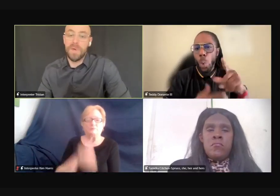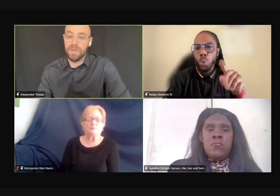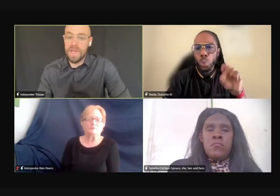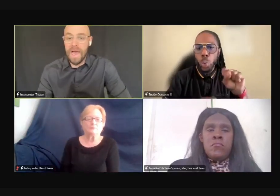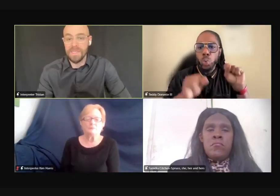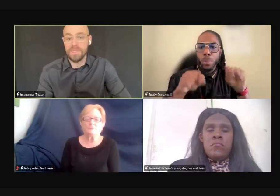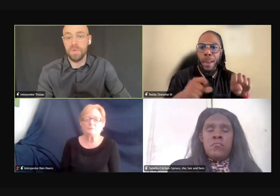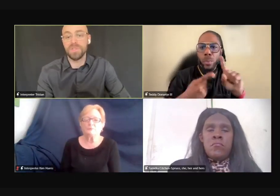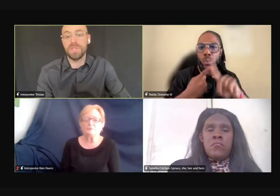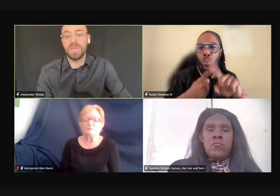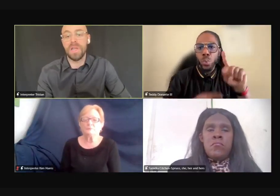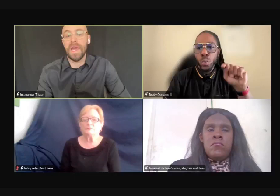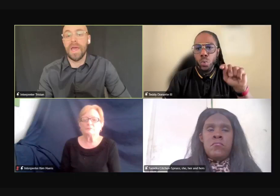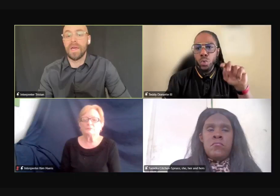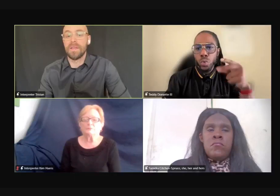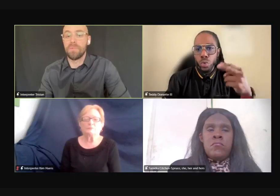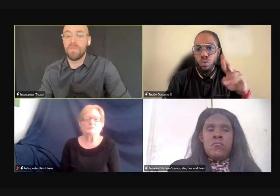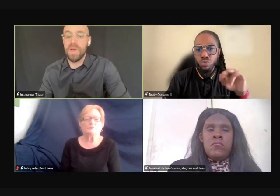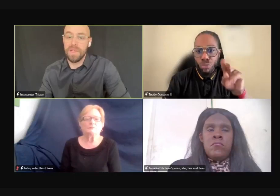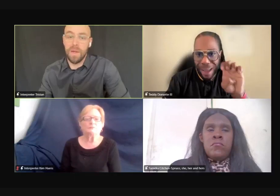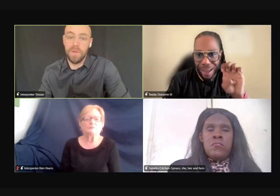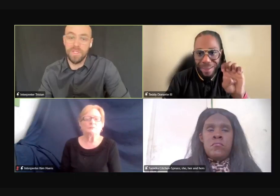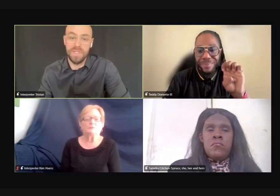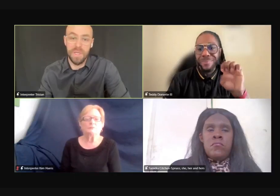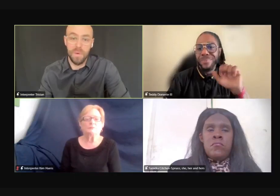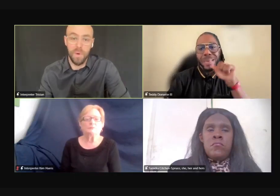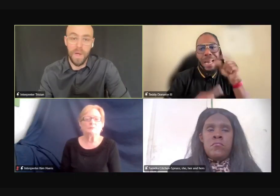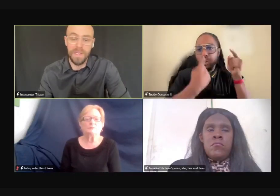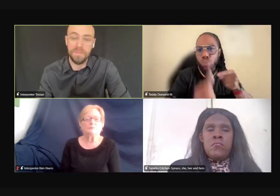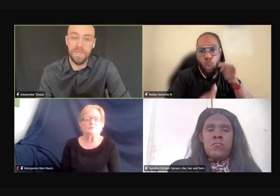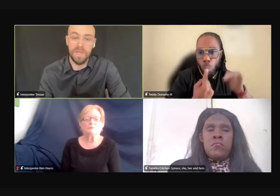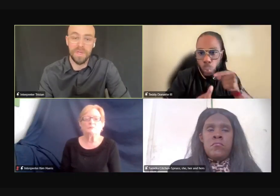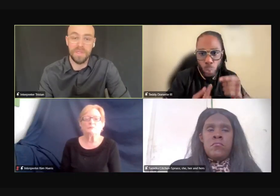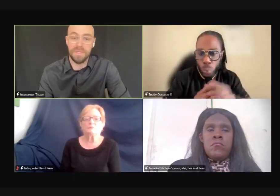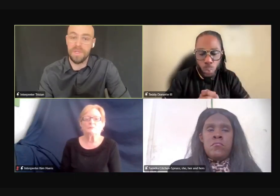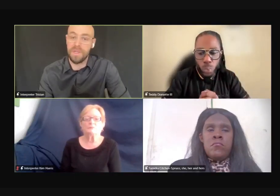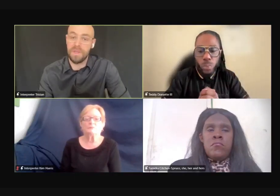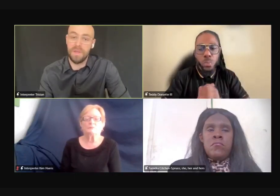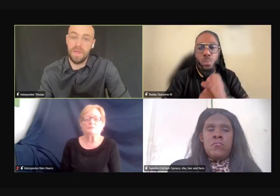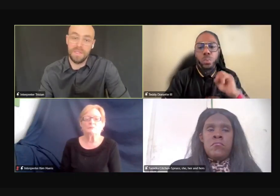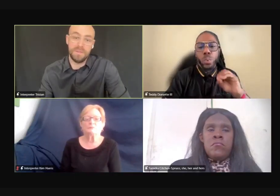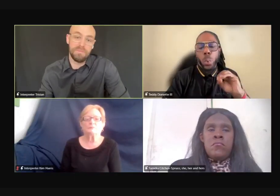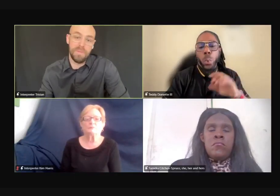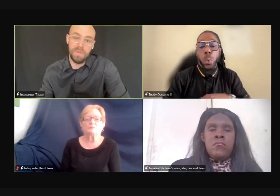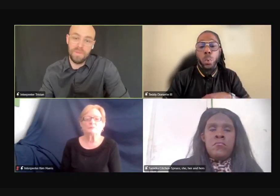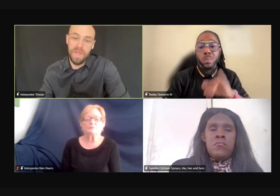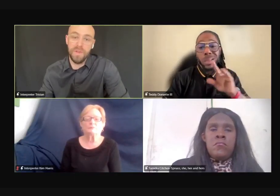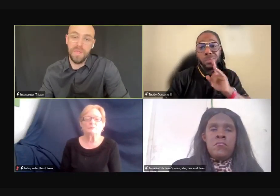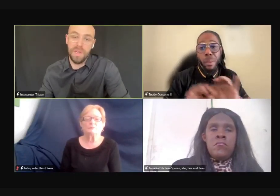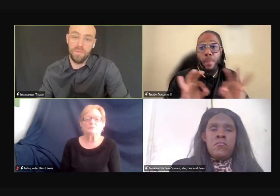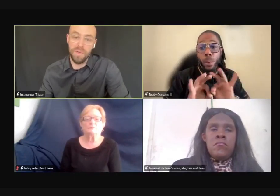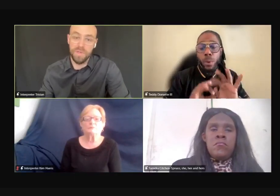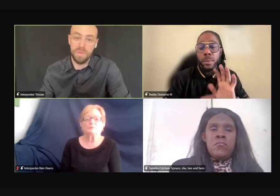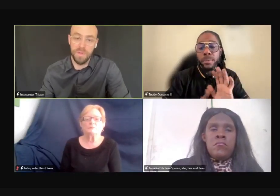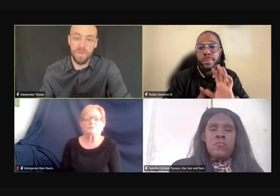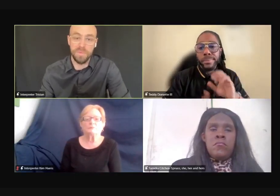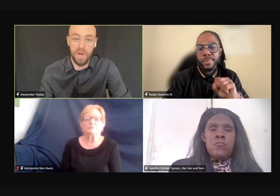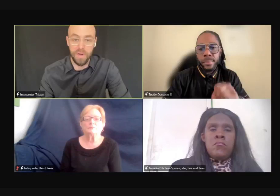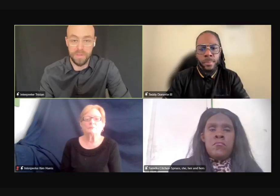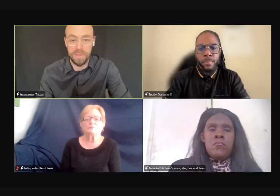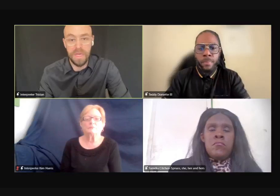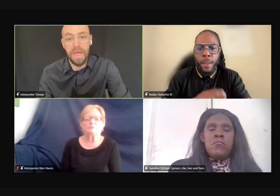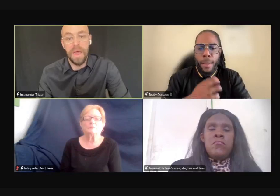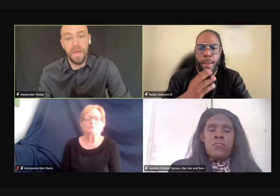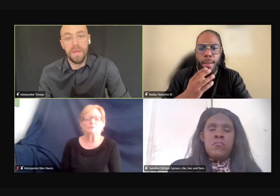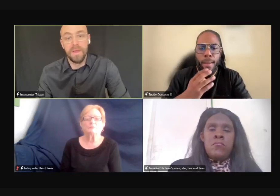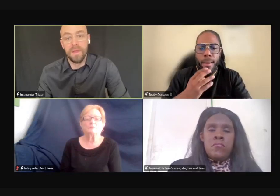It's better to ask the person and then provide the accommodations that they request because it's, then you can reduce some of those